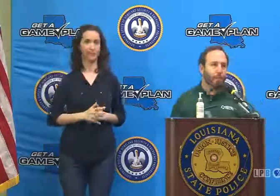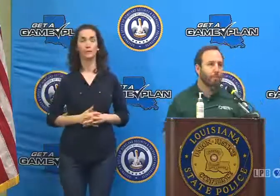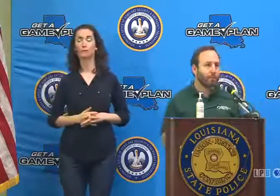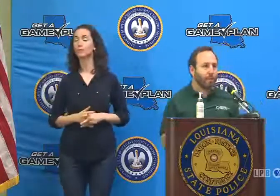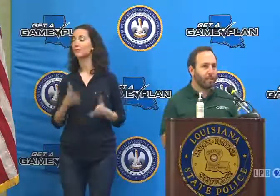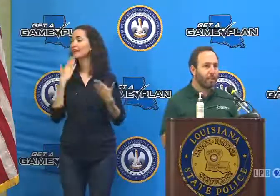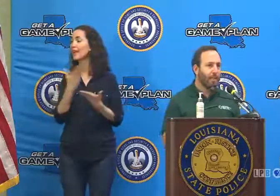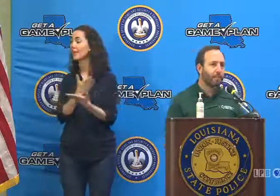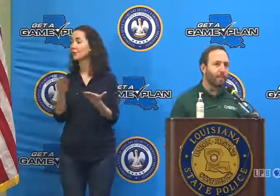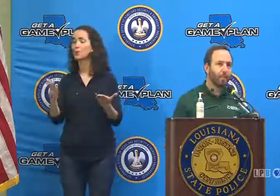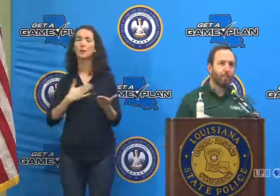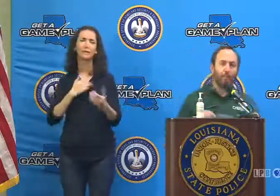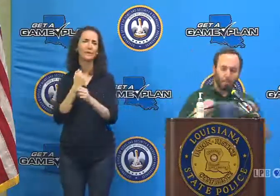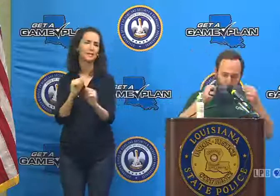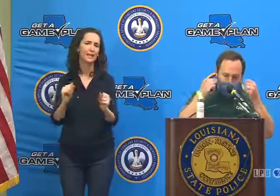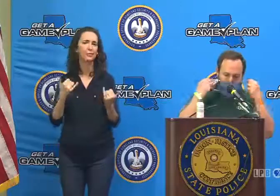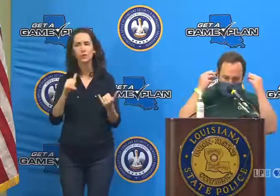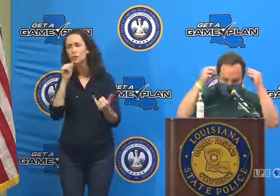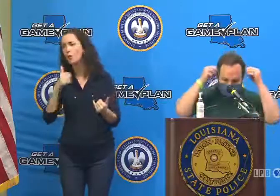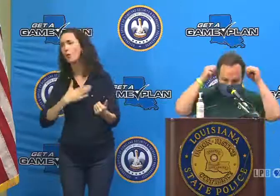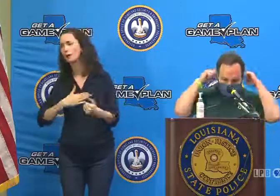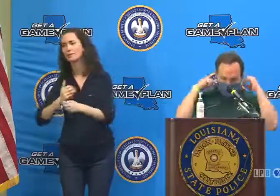Thank you. Please stay safe today and tomorrow.